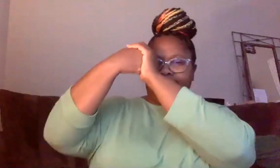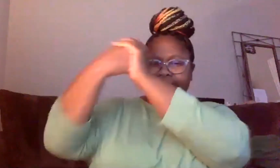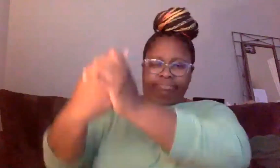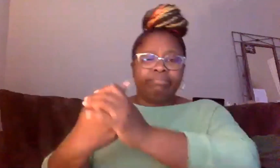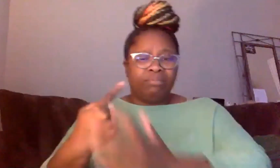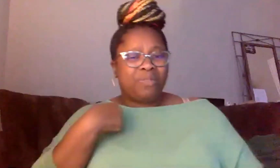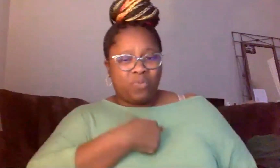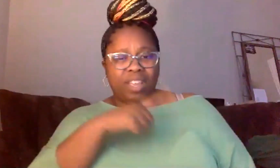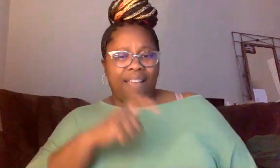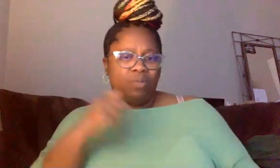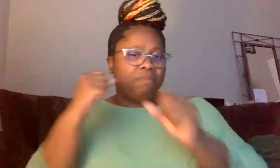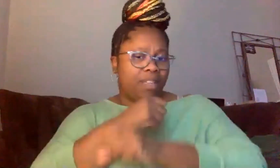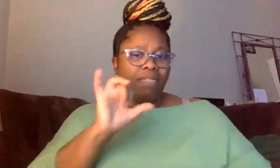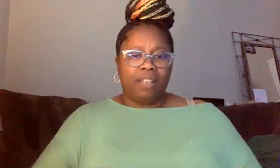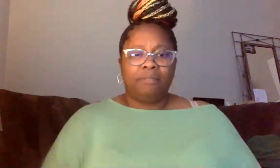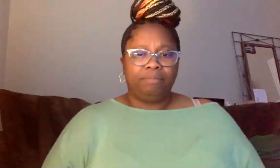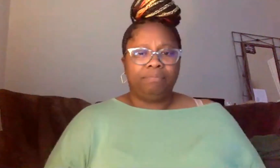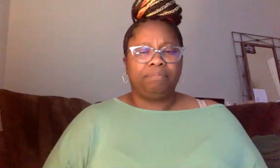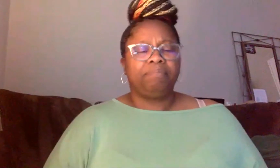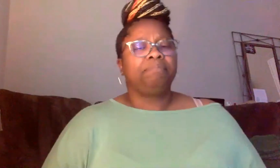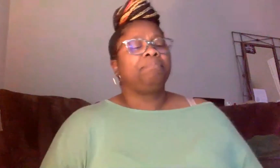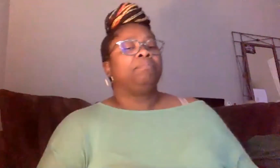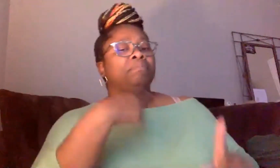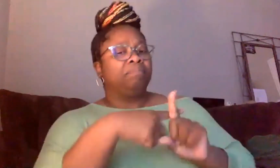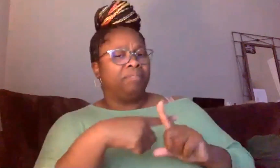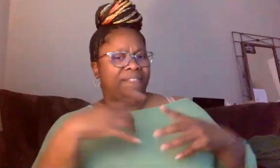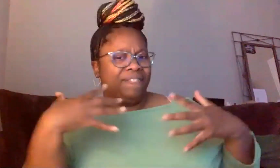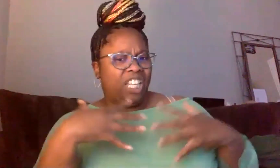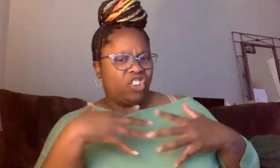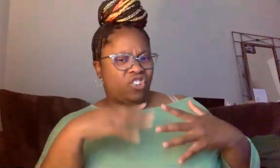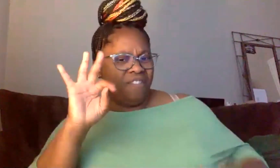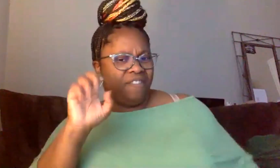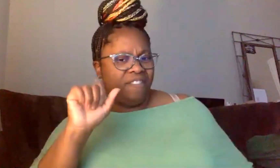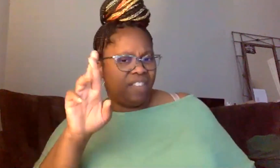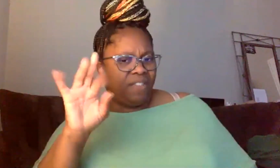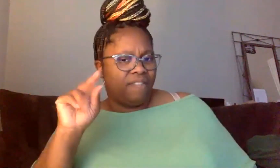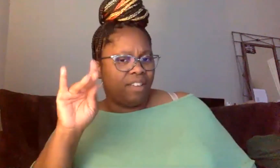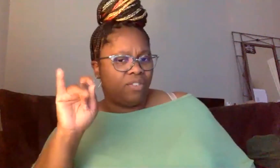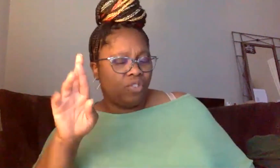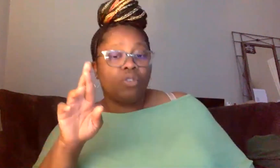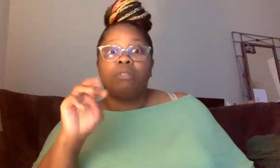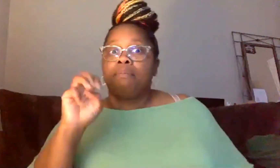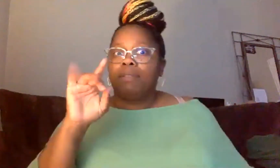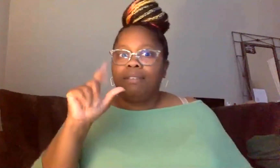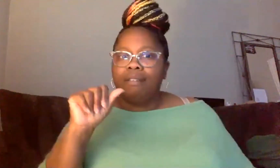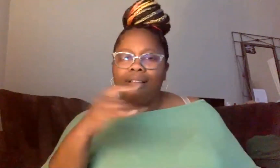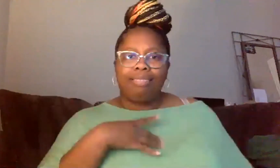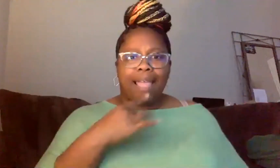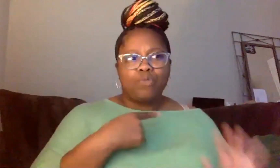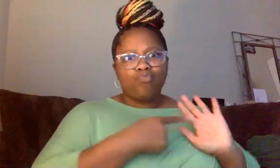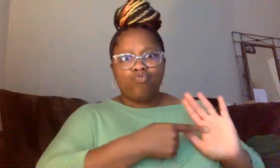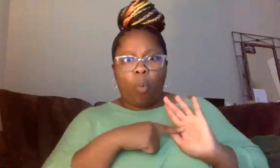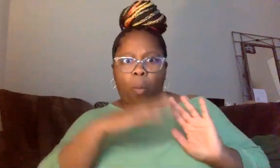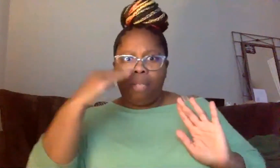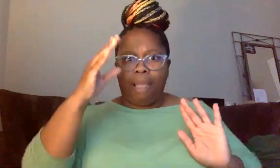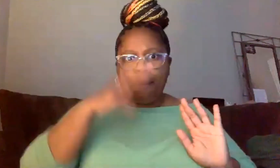That's what we've got to battle. And I think also the fear factor that you got to remove the fear factor. The media likes to paint the picture. Yes. Black